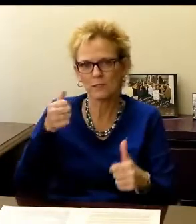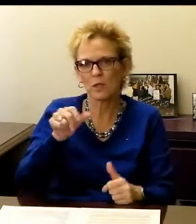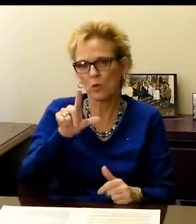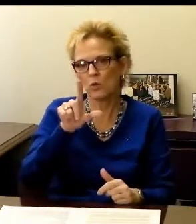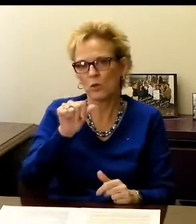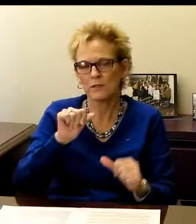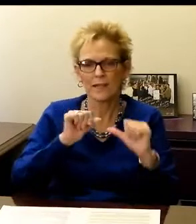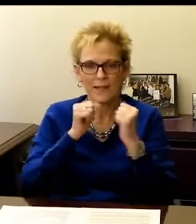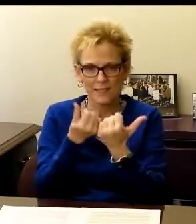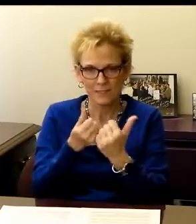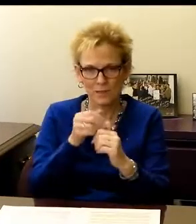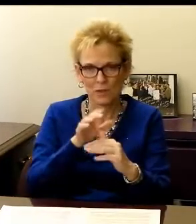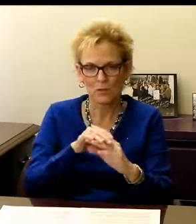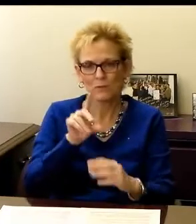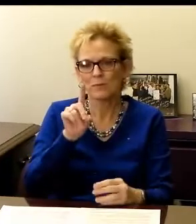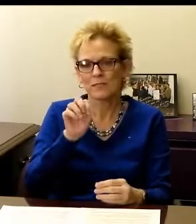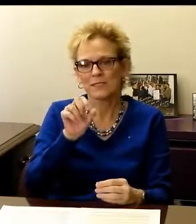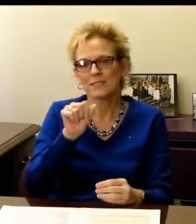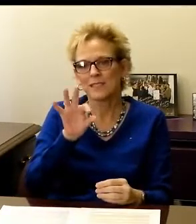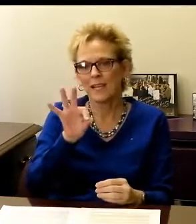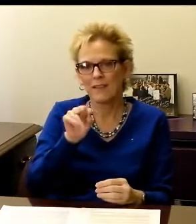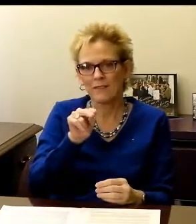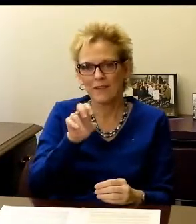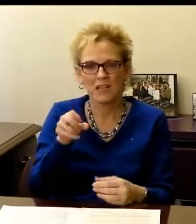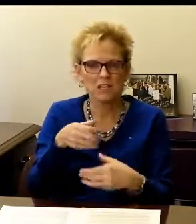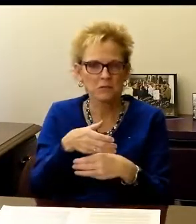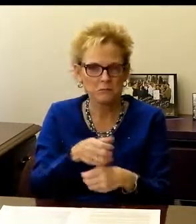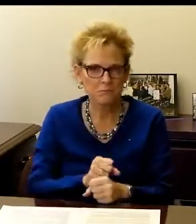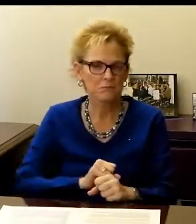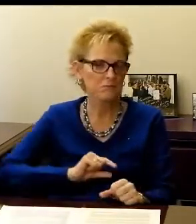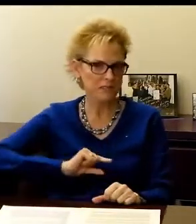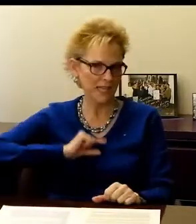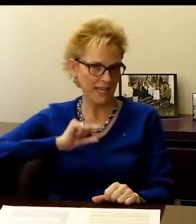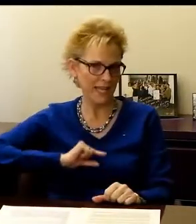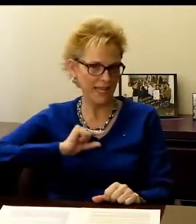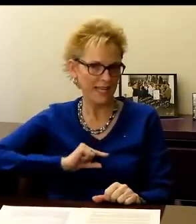here at the Greater Los Angeles Agency on Deafness, GLAAD.